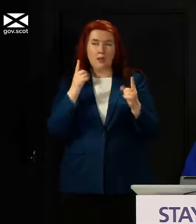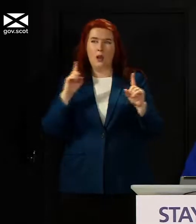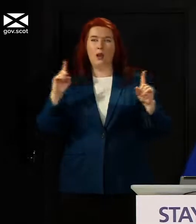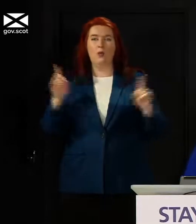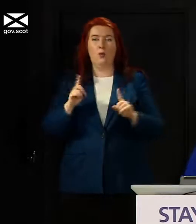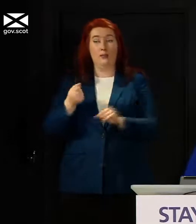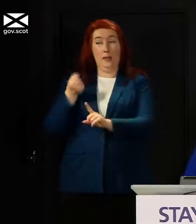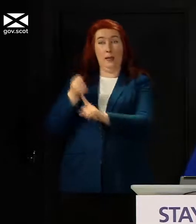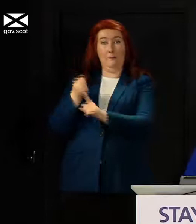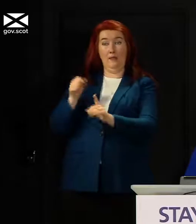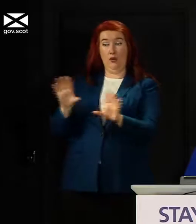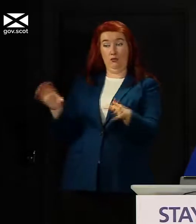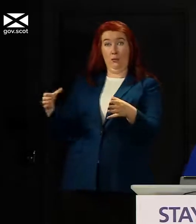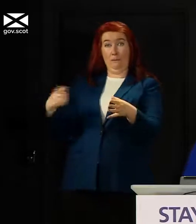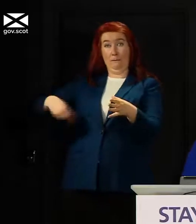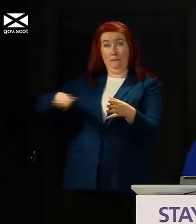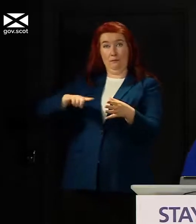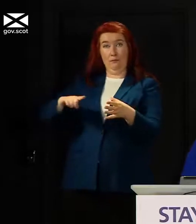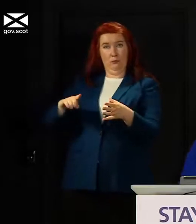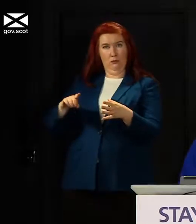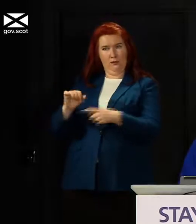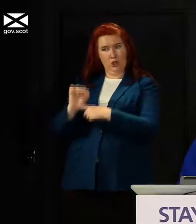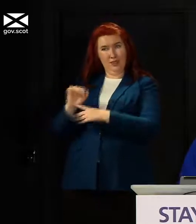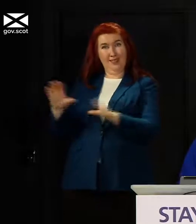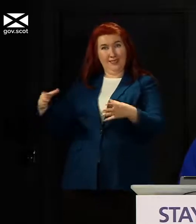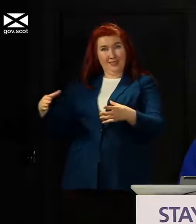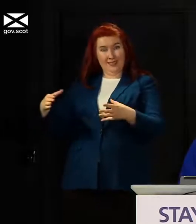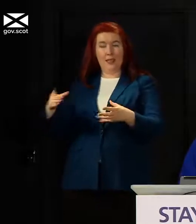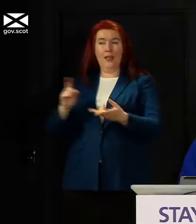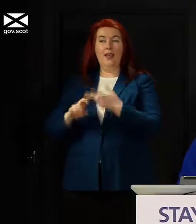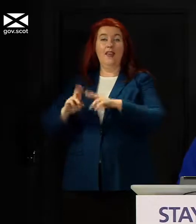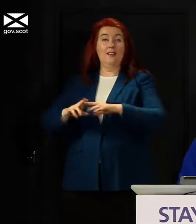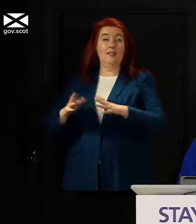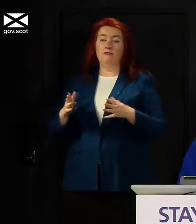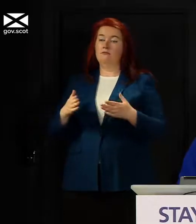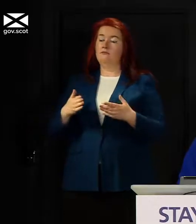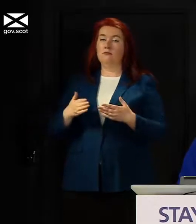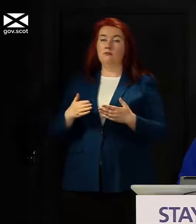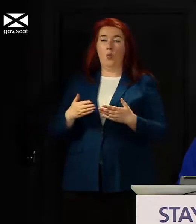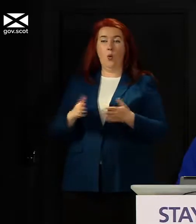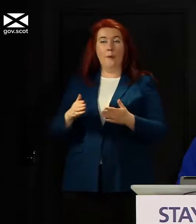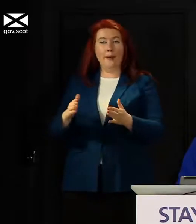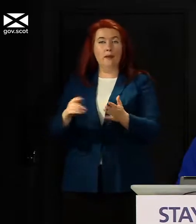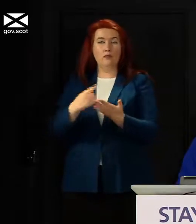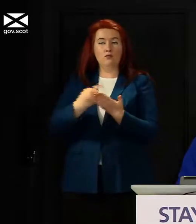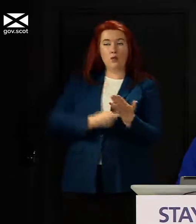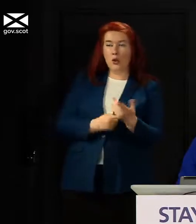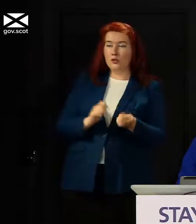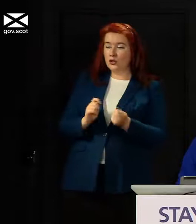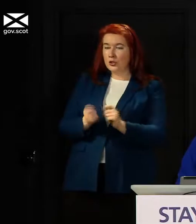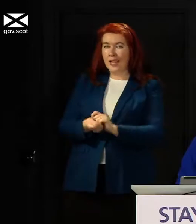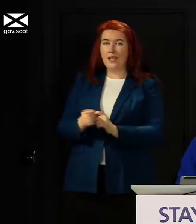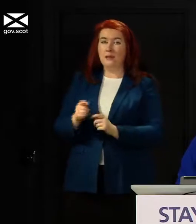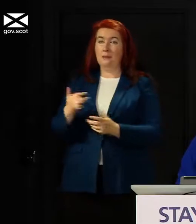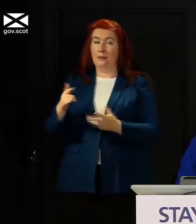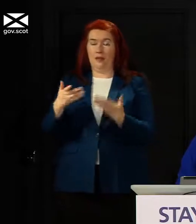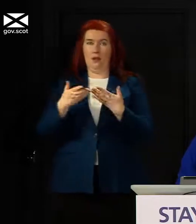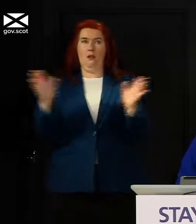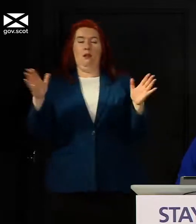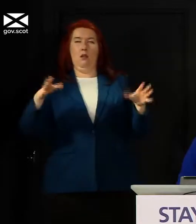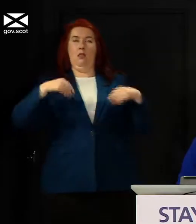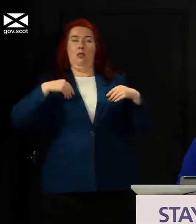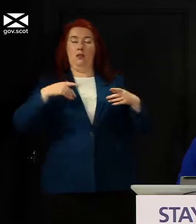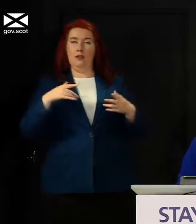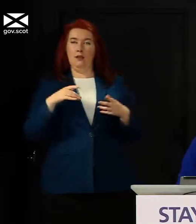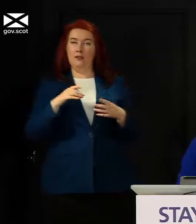be for that group of people of any easing in terms of their exposure to the virus